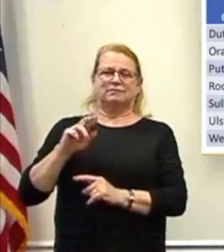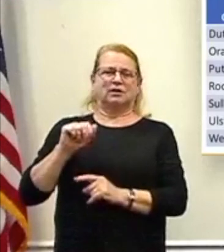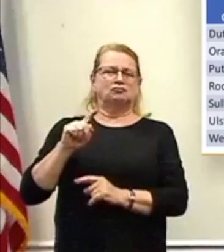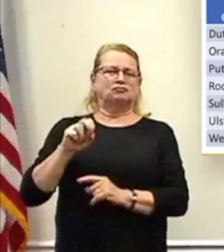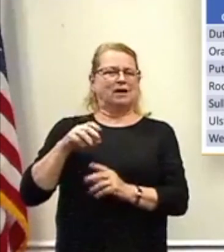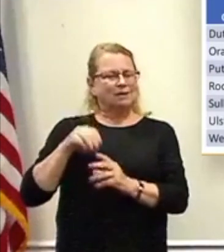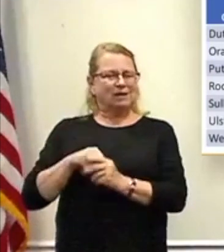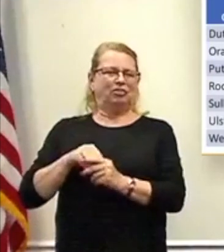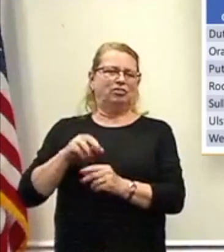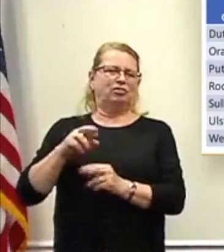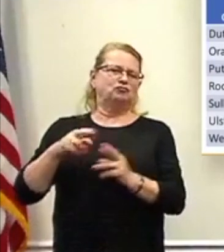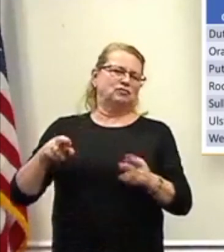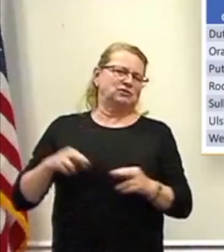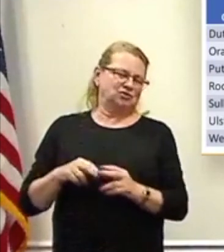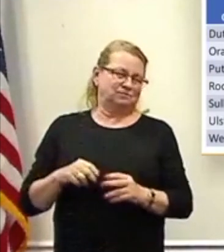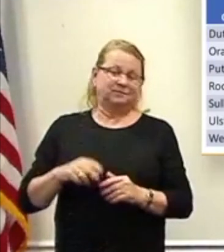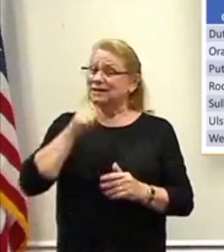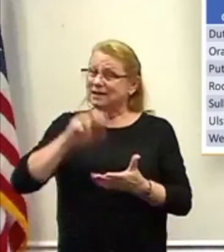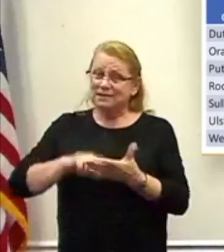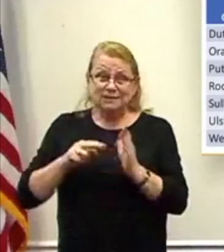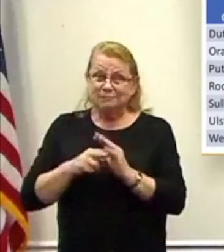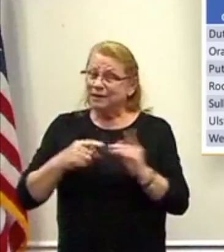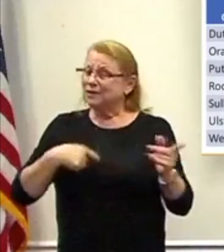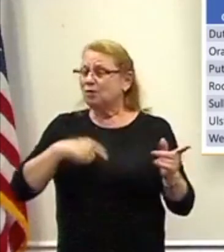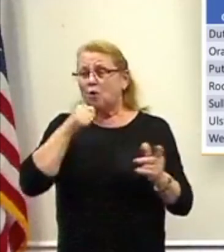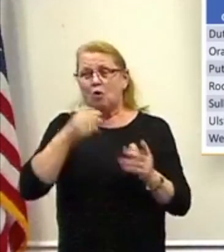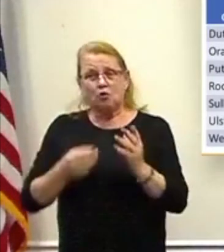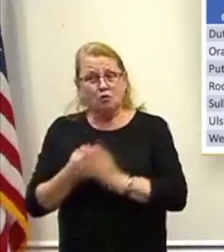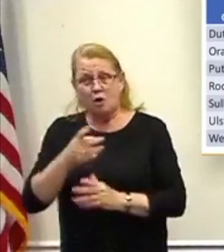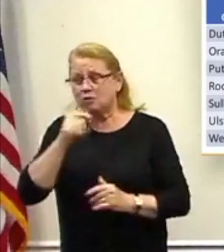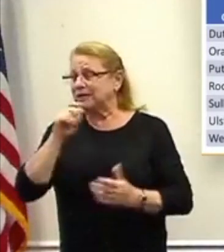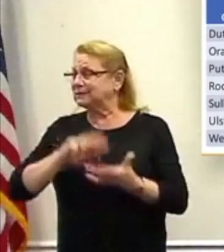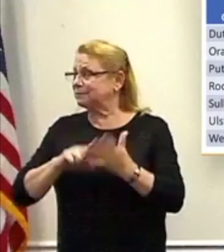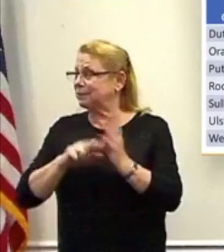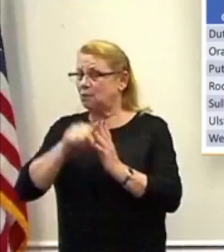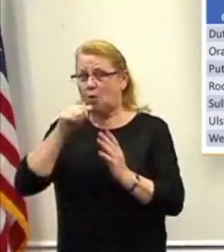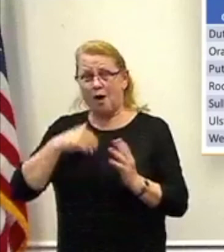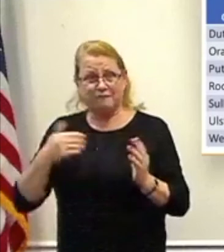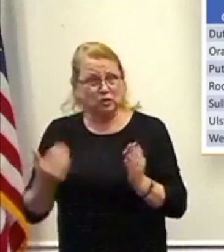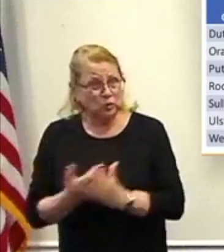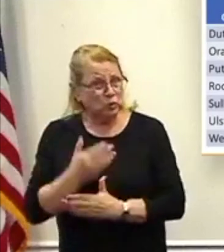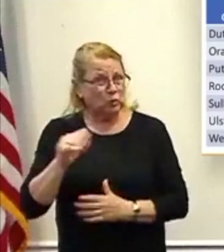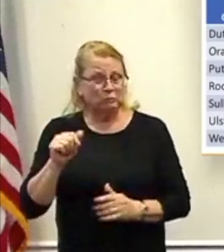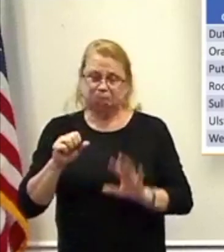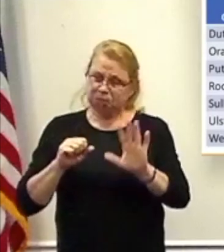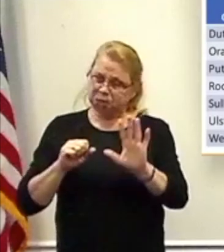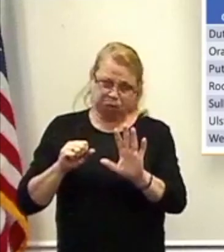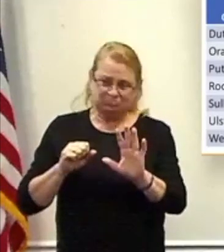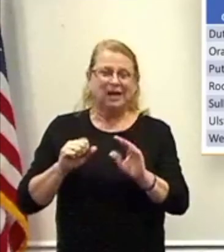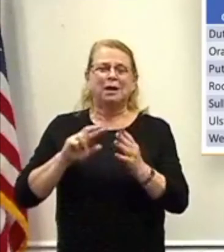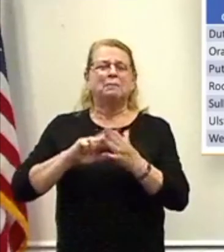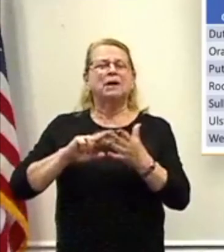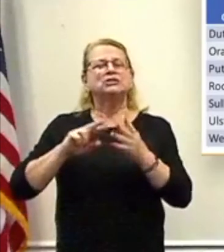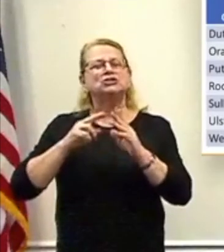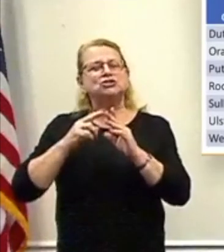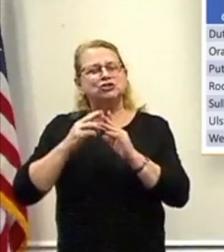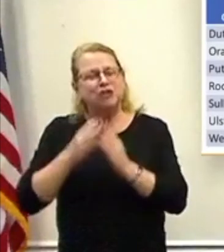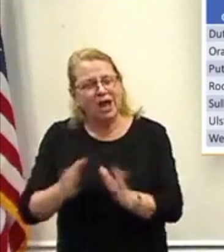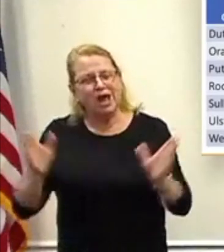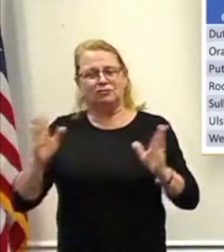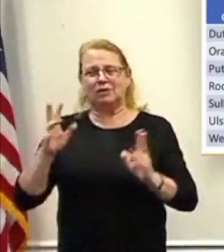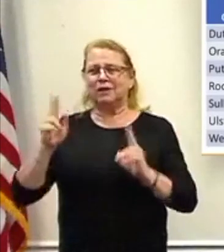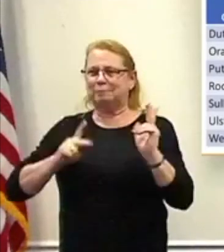we won't have an uptick, and it doesn't mean there won't be new cases, but what it does mean is, generally speaking, people are being smart.